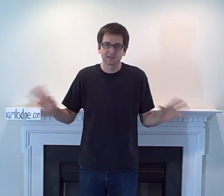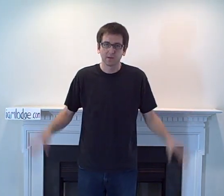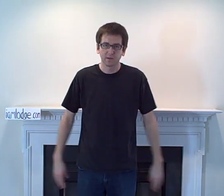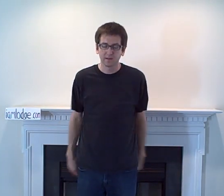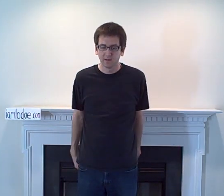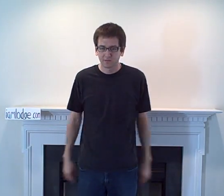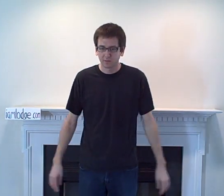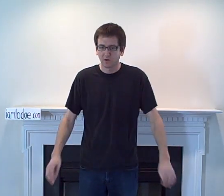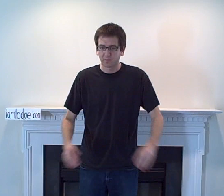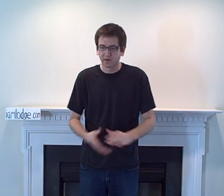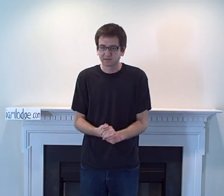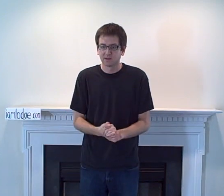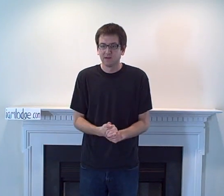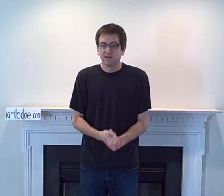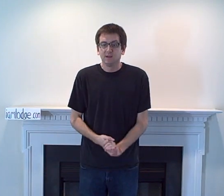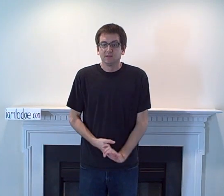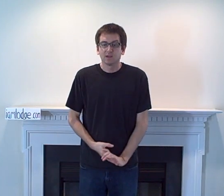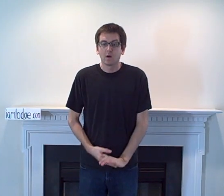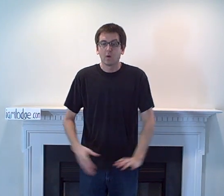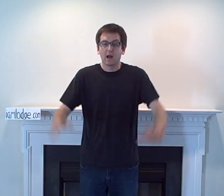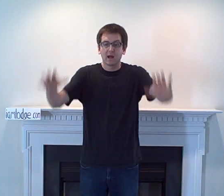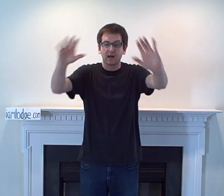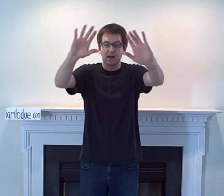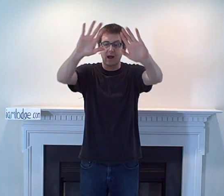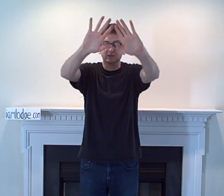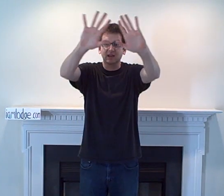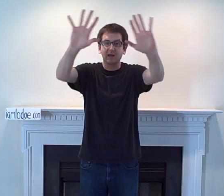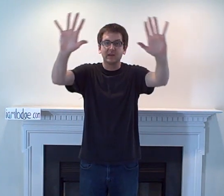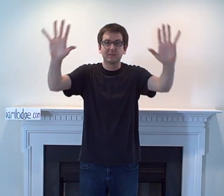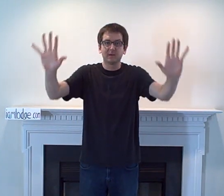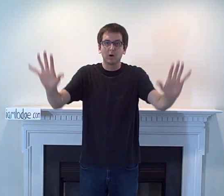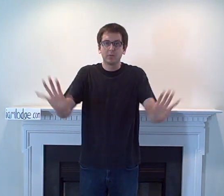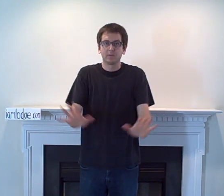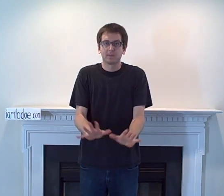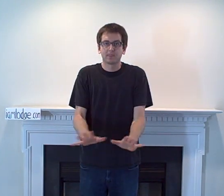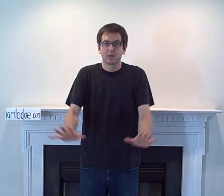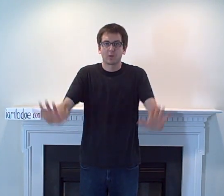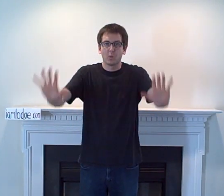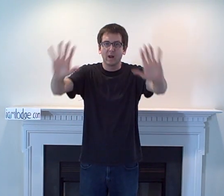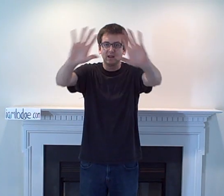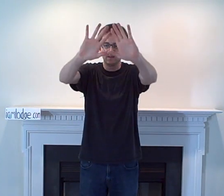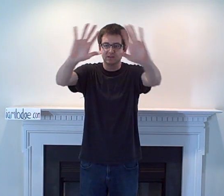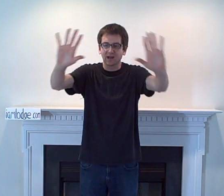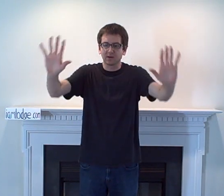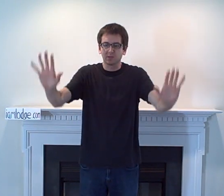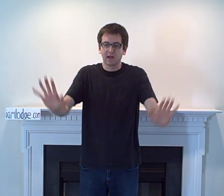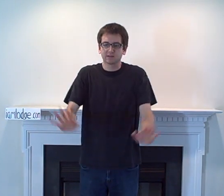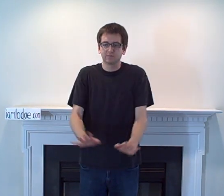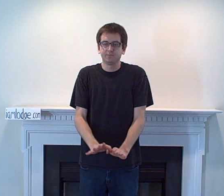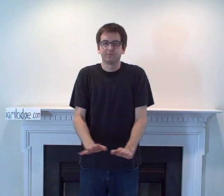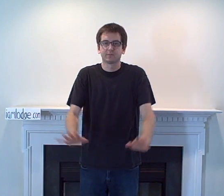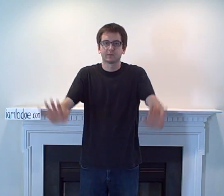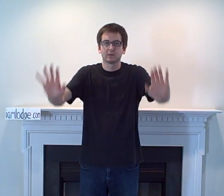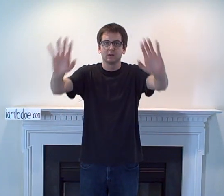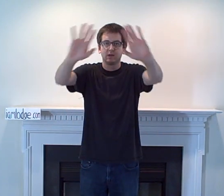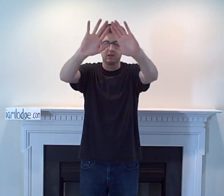slowly through all the parts. So outside the envelope waiting in the cytoplasm, the